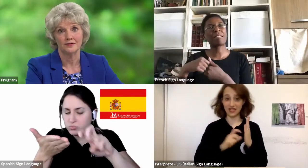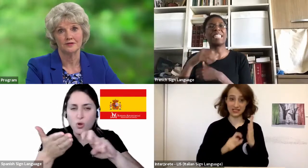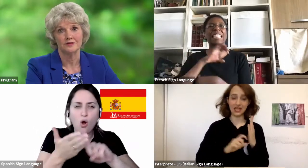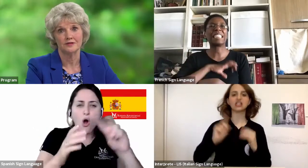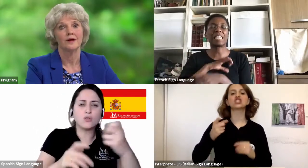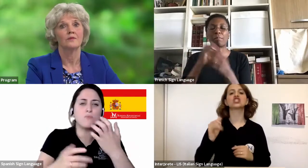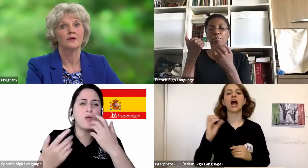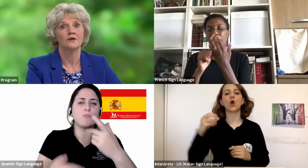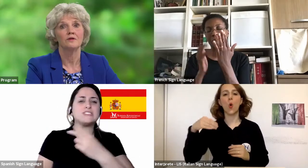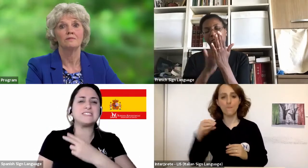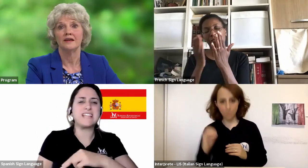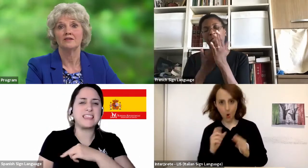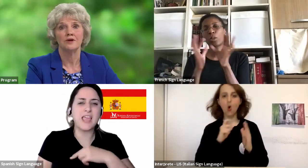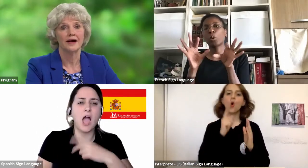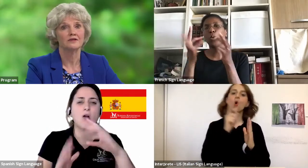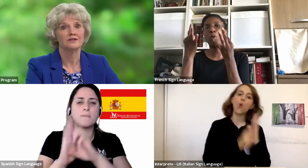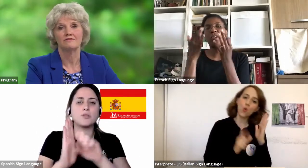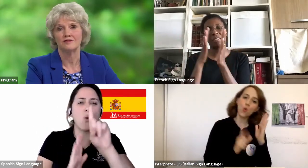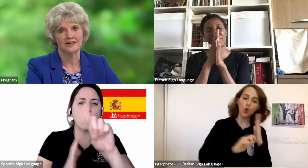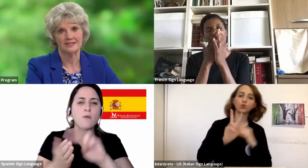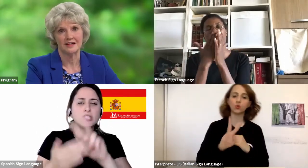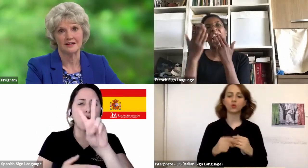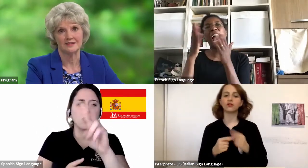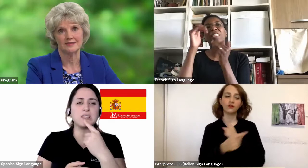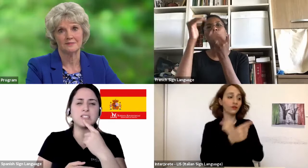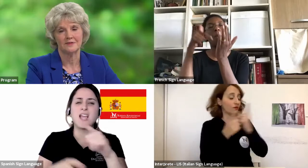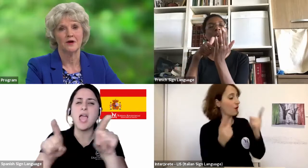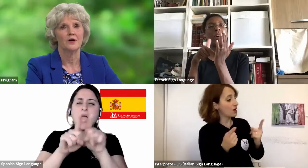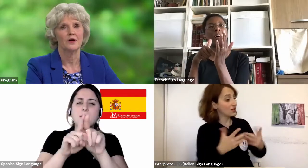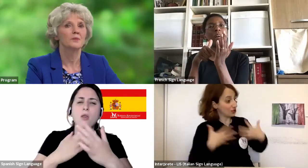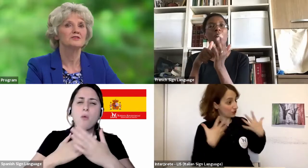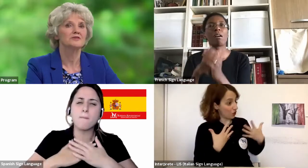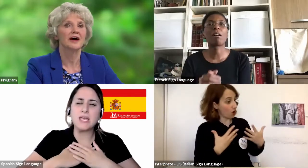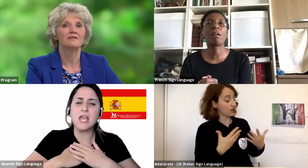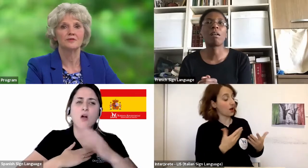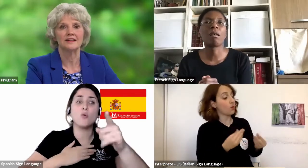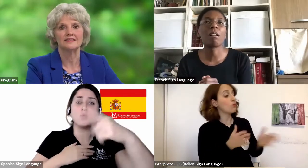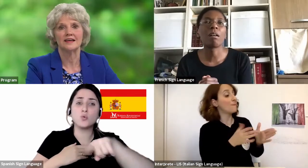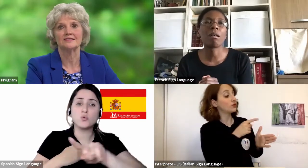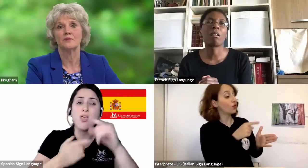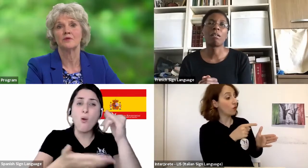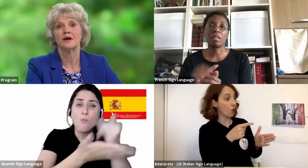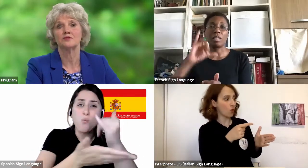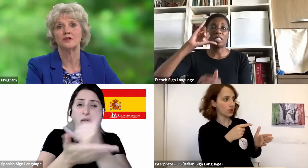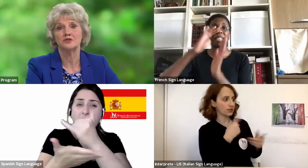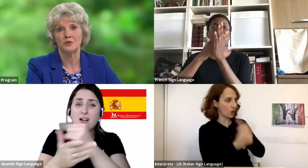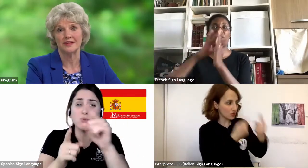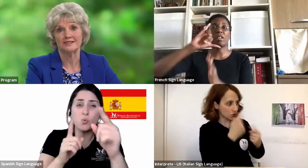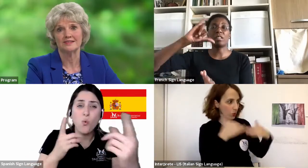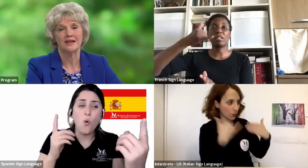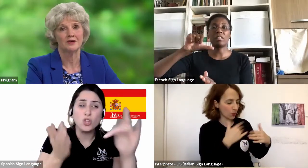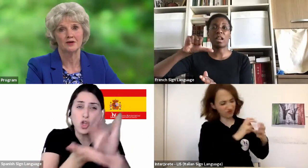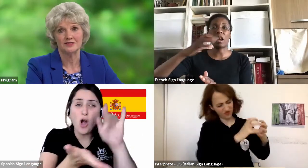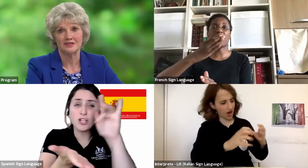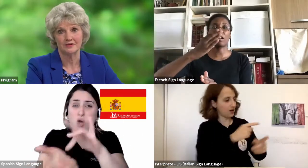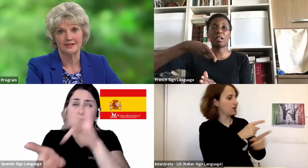my brothers, when you meet trials of various kinds. Romans 5, 3 says that we are to rejoice